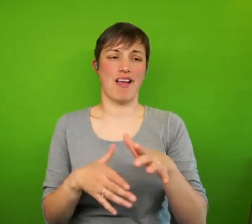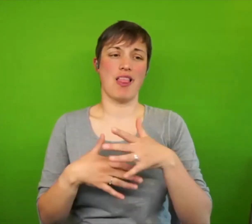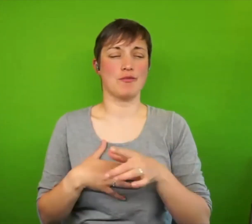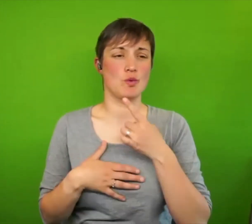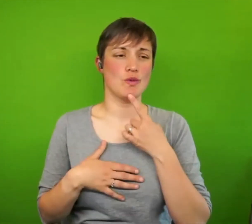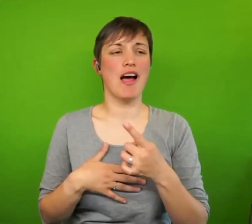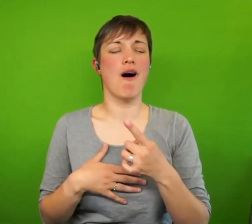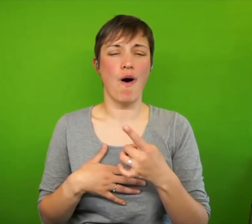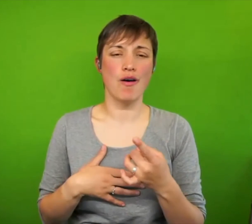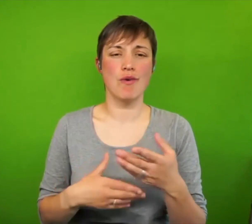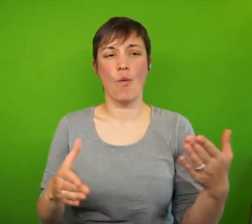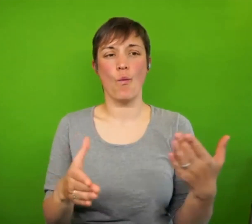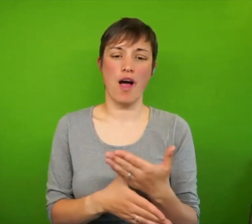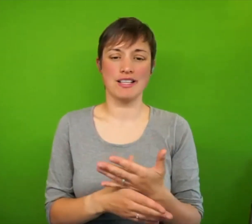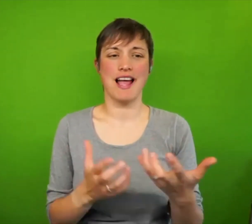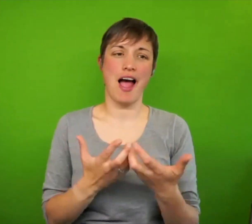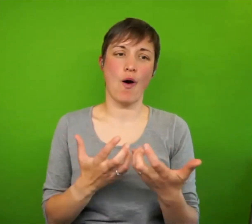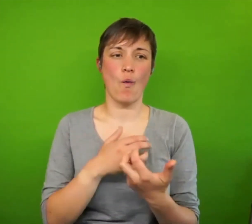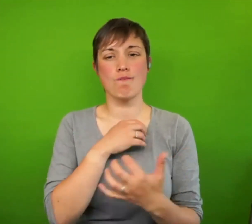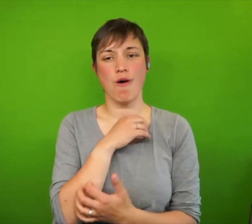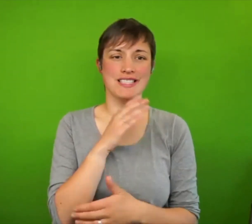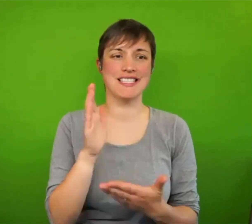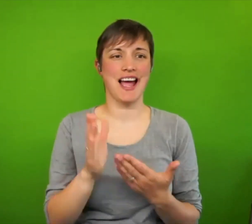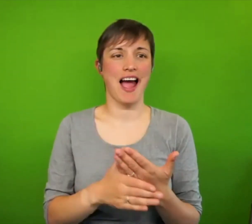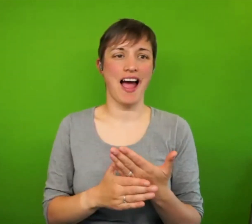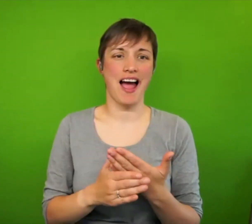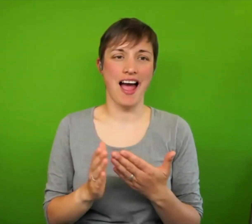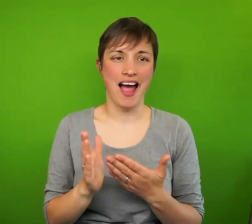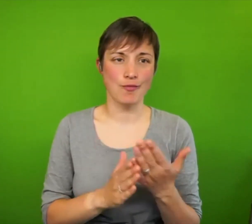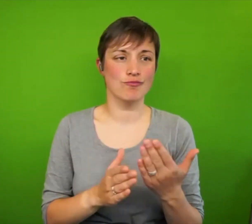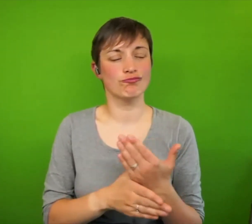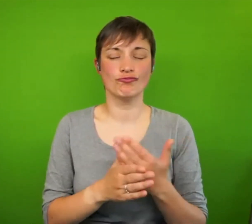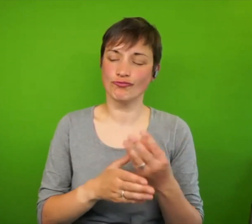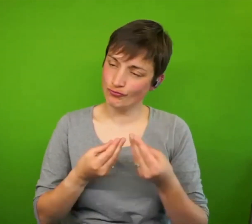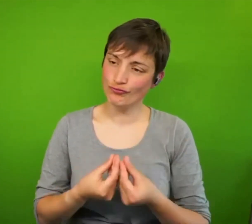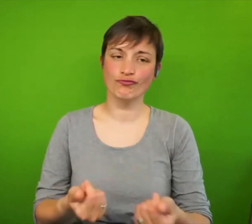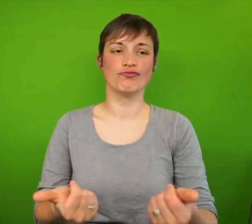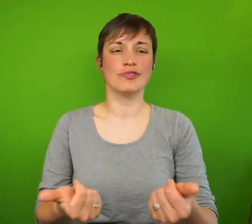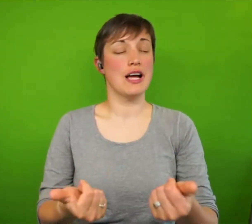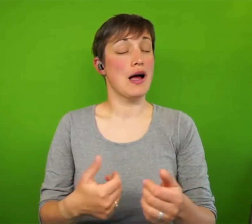out of poverty. Unfortunately, we've got a growing number of people in work in poverty,